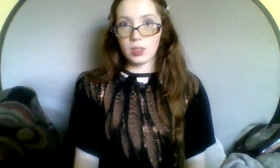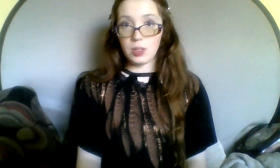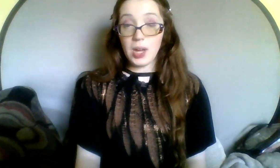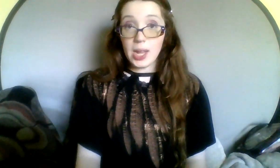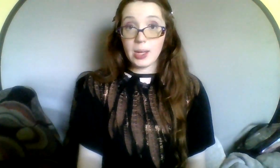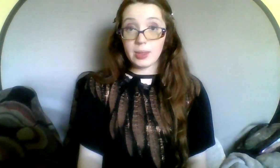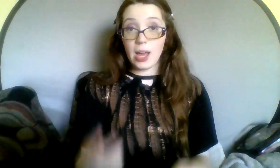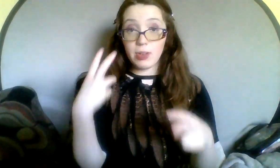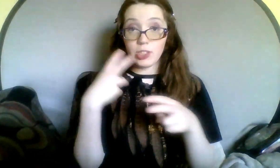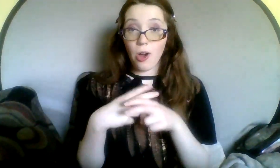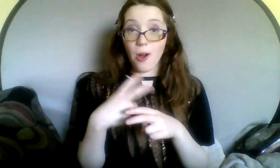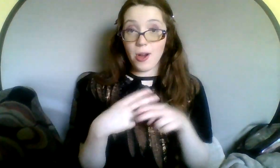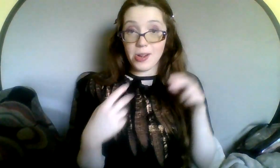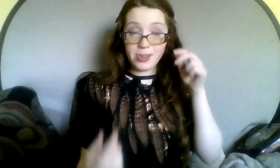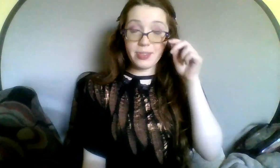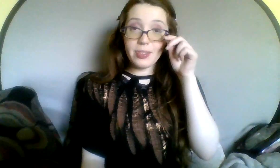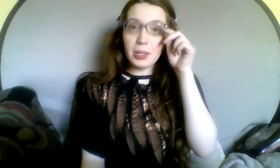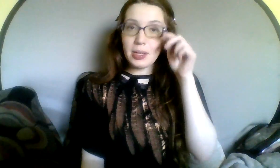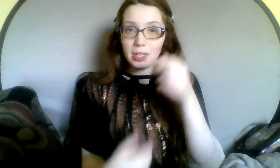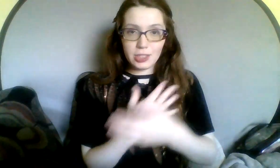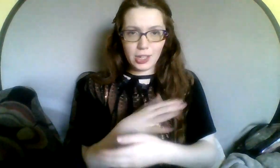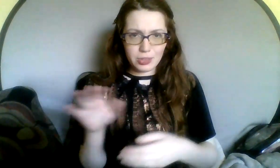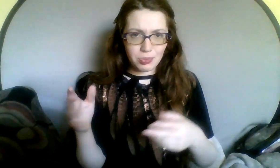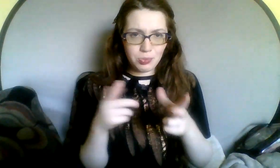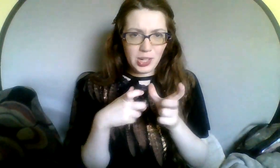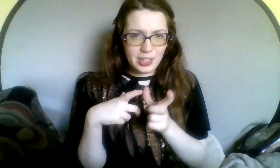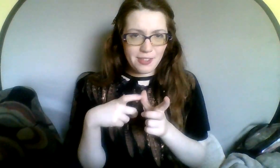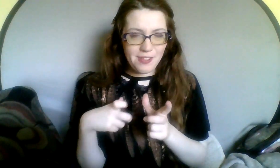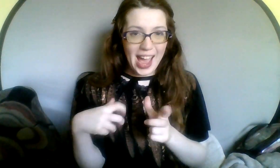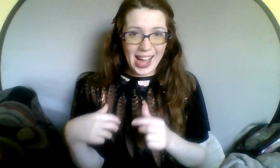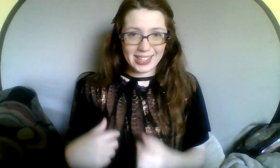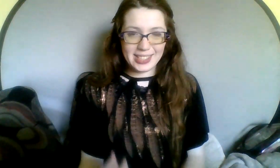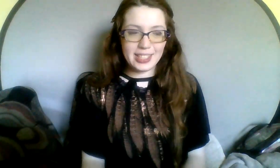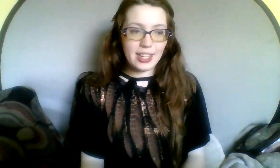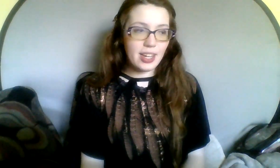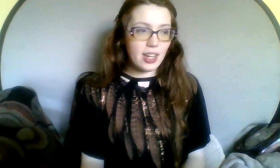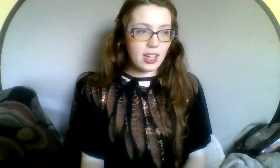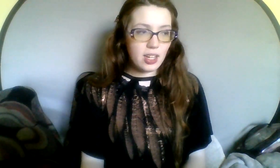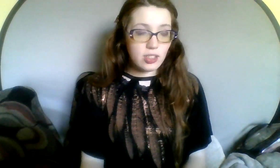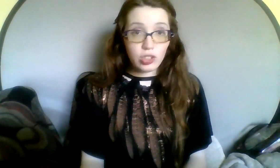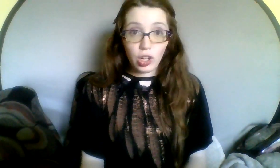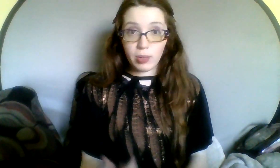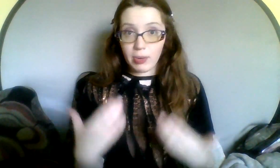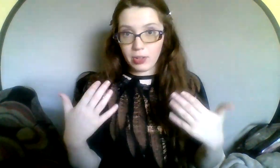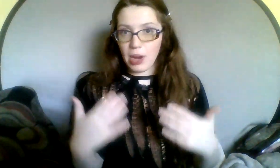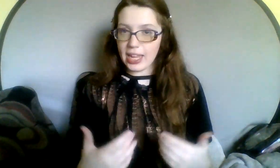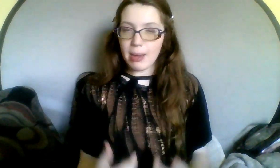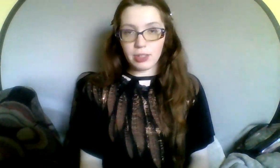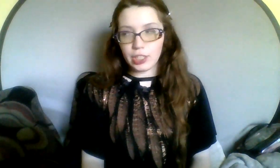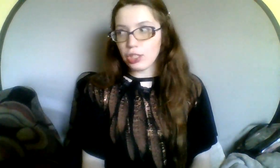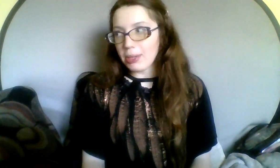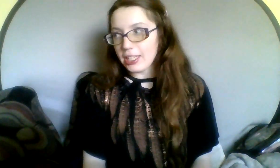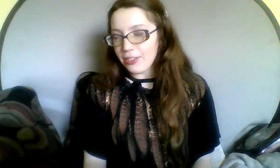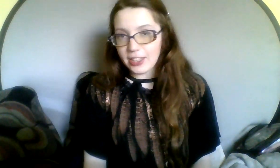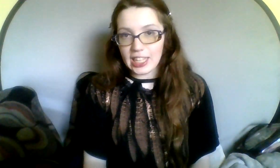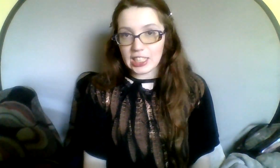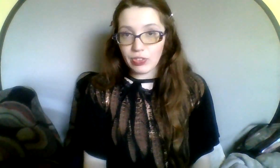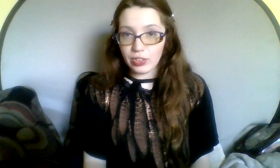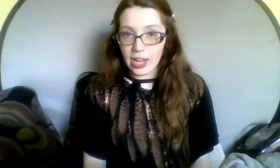Right, that was hard. That song is really fast. So you might wonder why I kept doing so many different things for Light